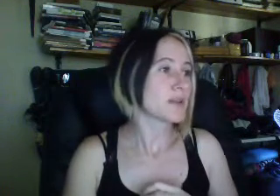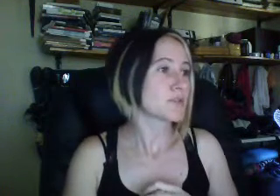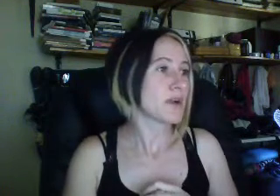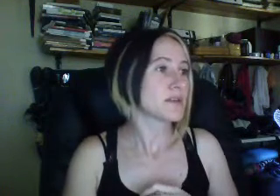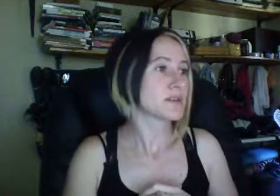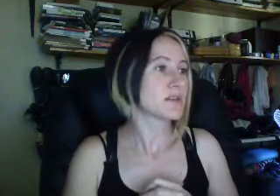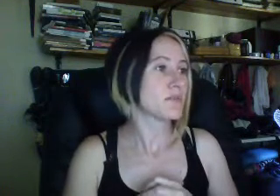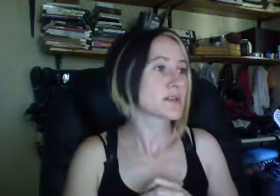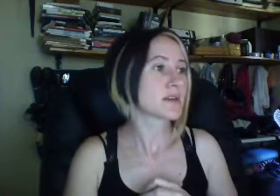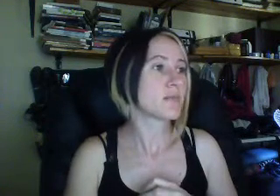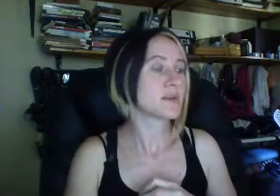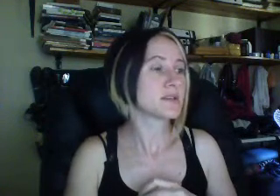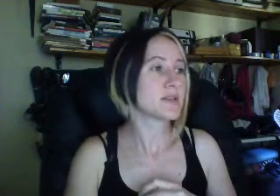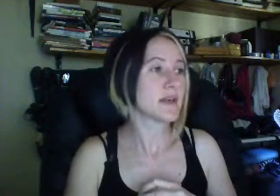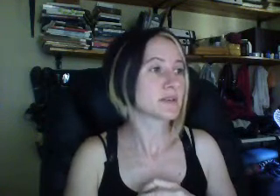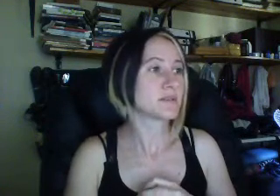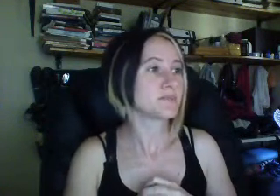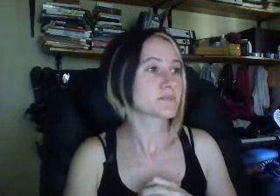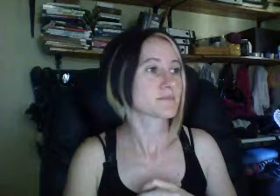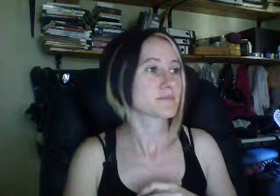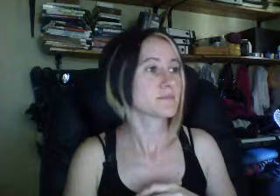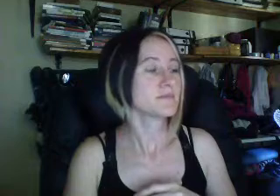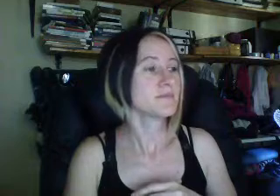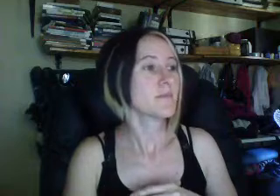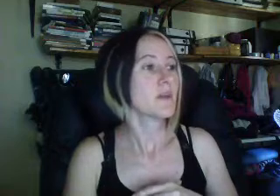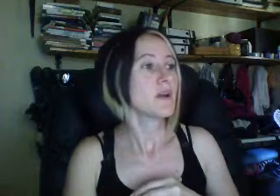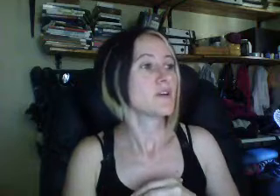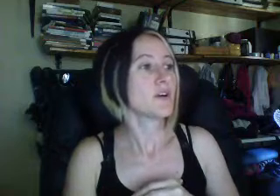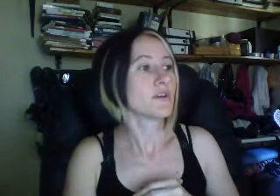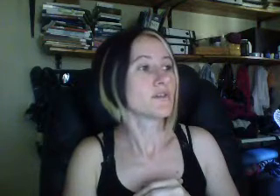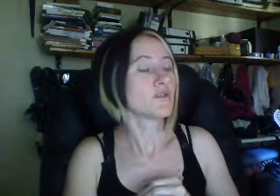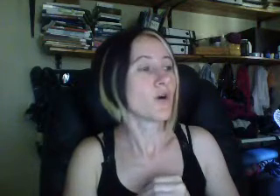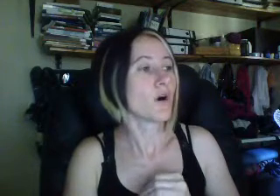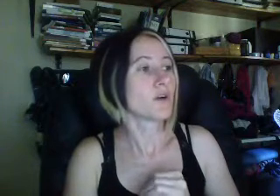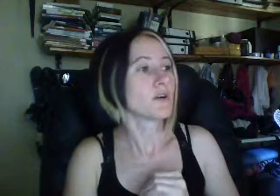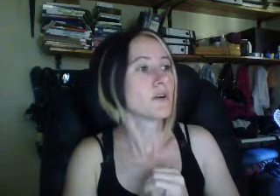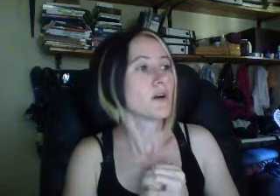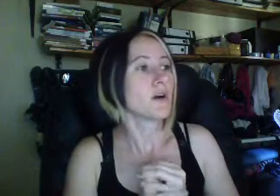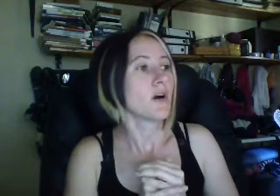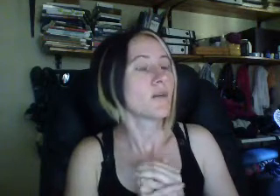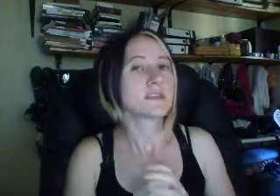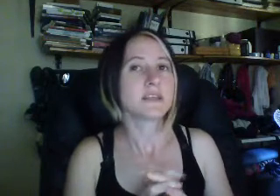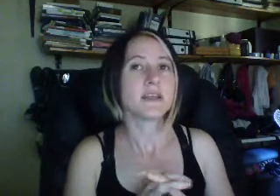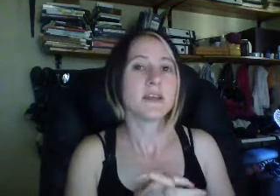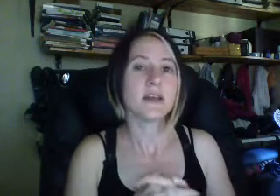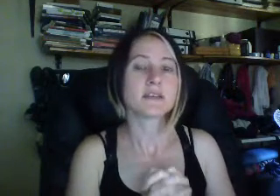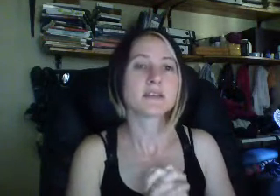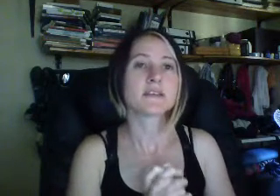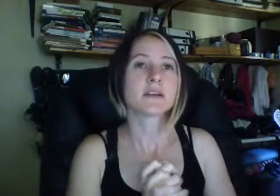that is raised by some is that, you know, if you are obviously existing